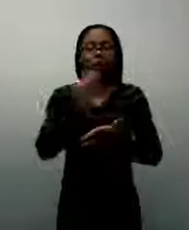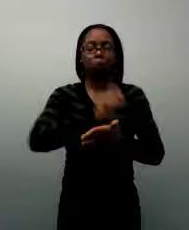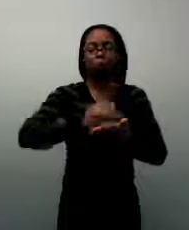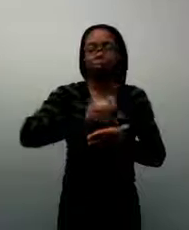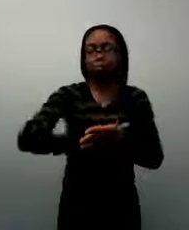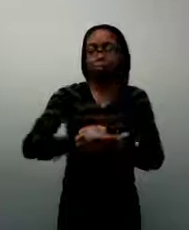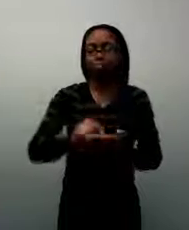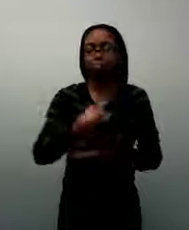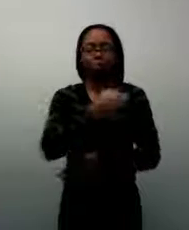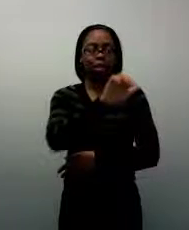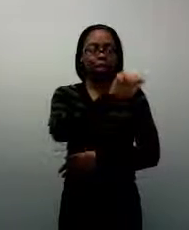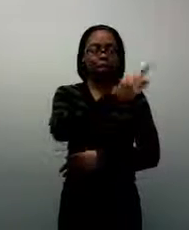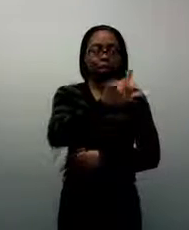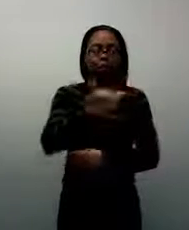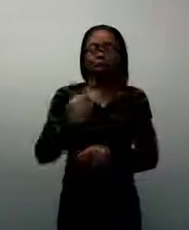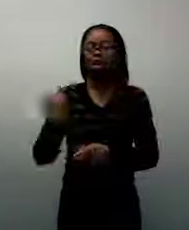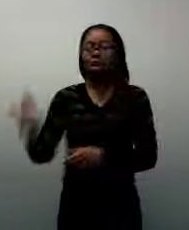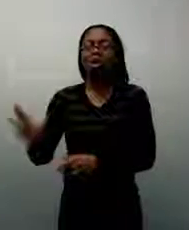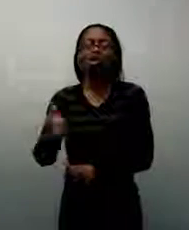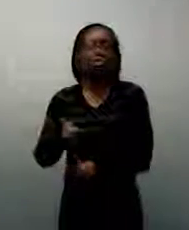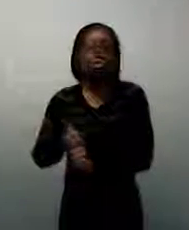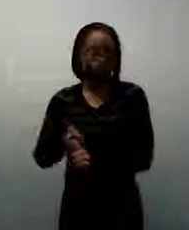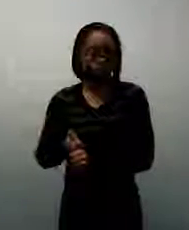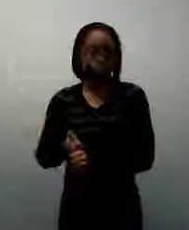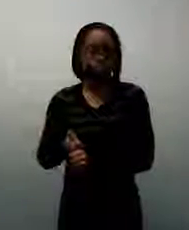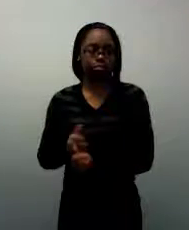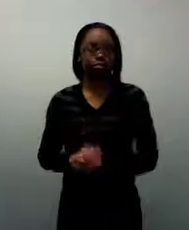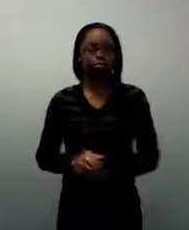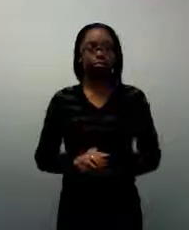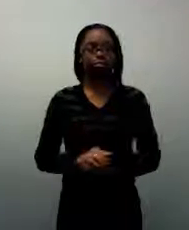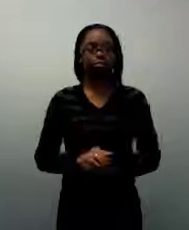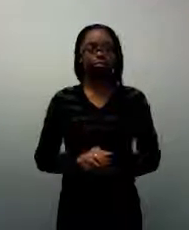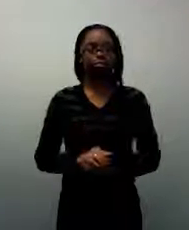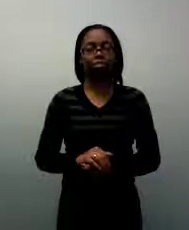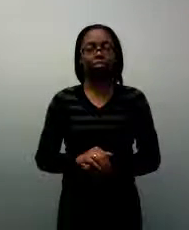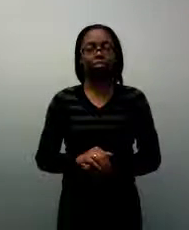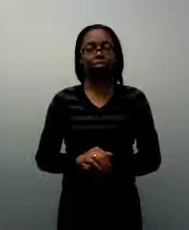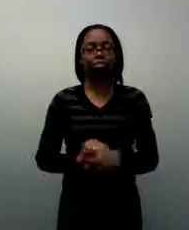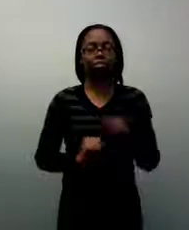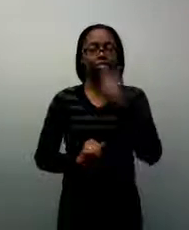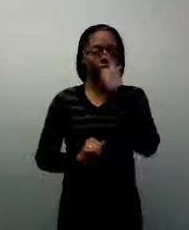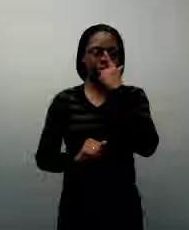herself and remember what they might go with.